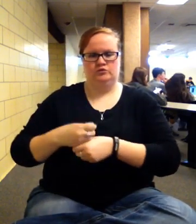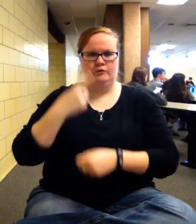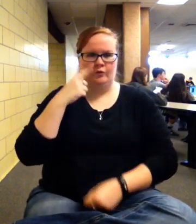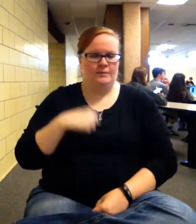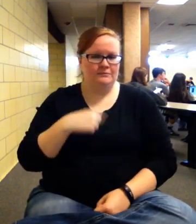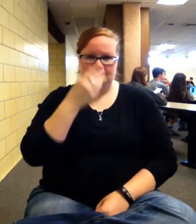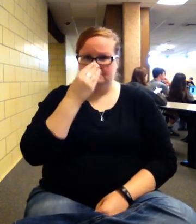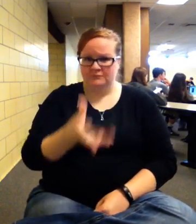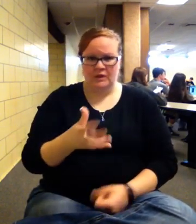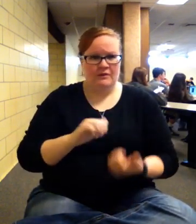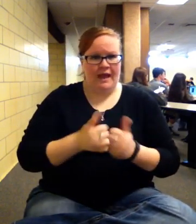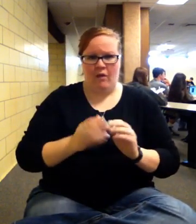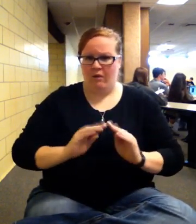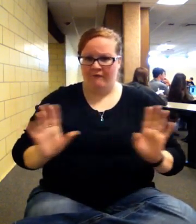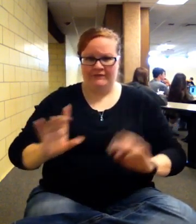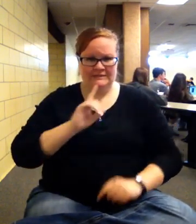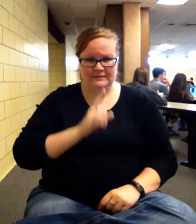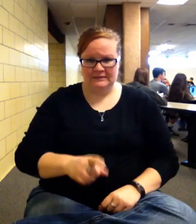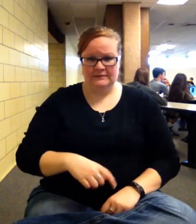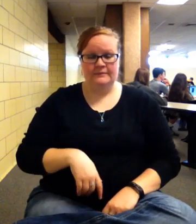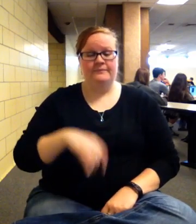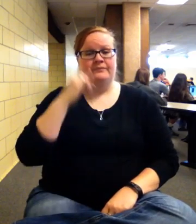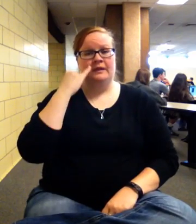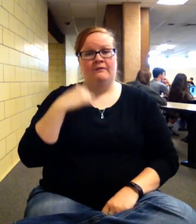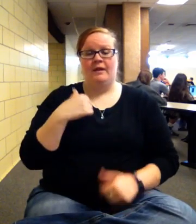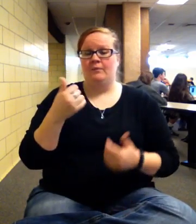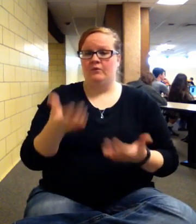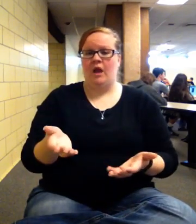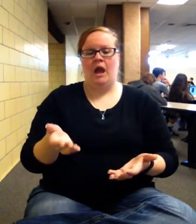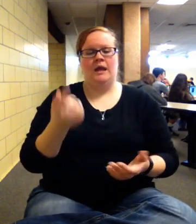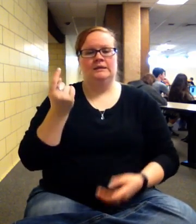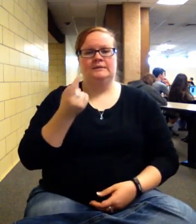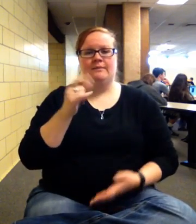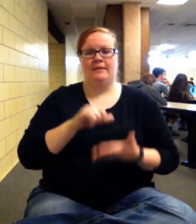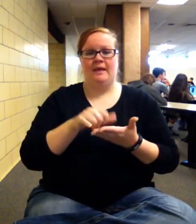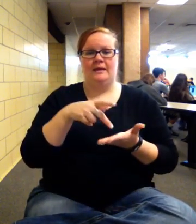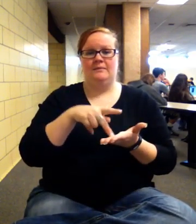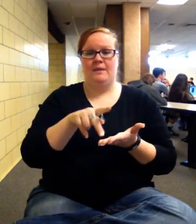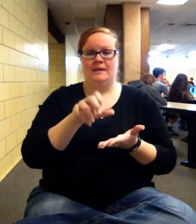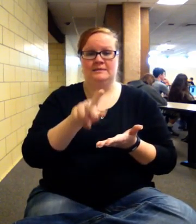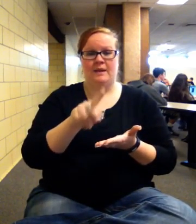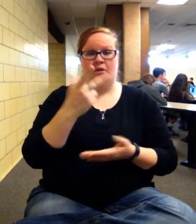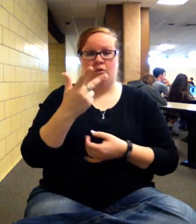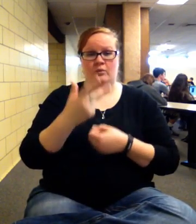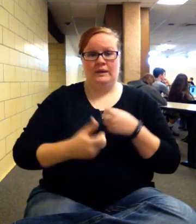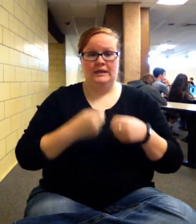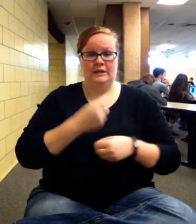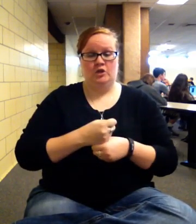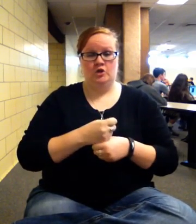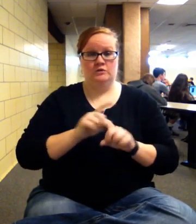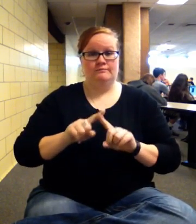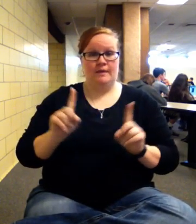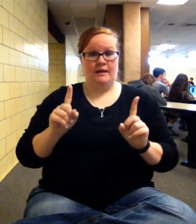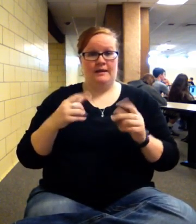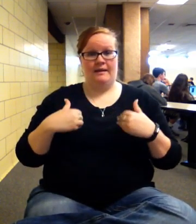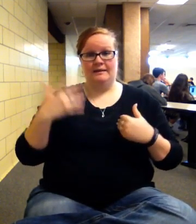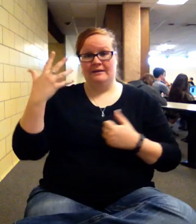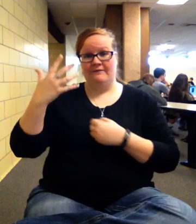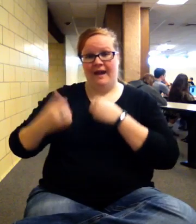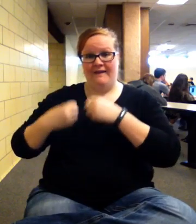care how obvious it is. If I give you something that pays back in three years, but yet it has a five-year hurdle rate, and you